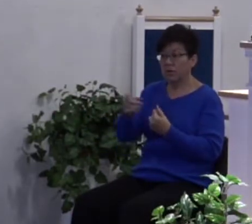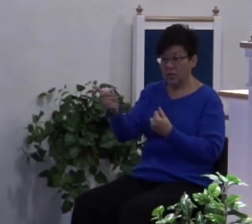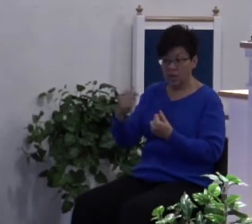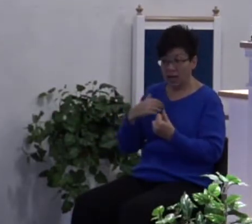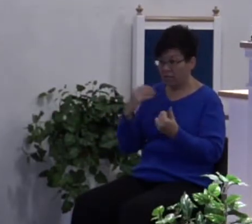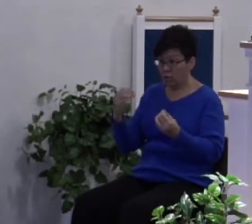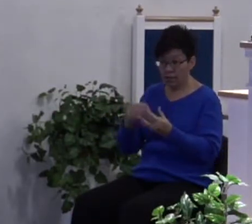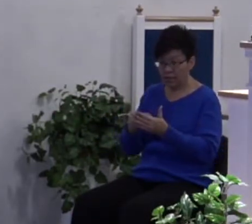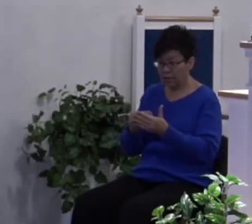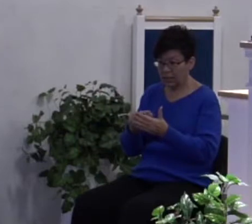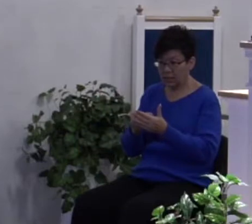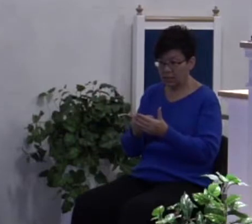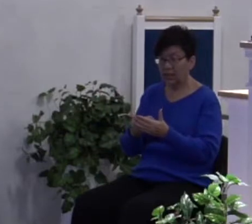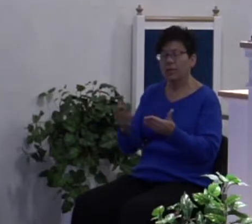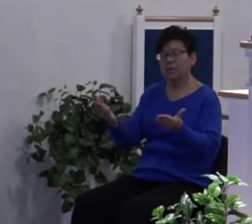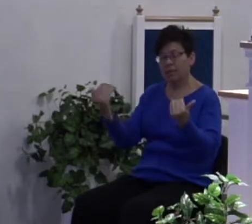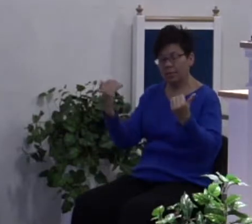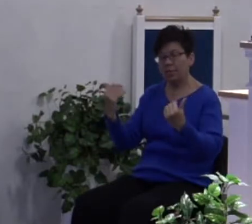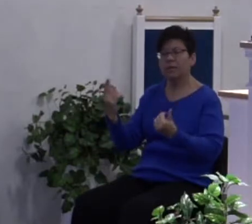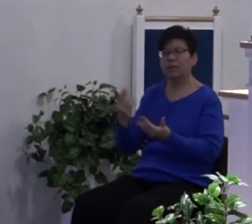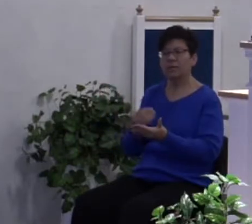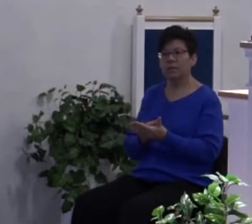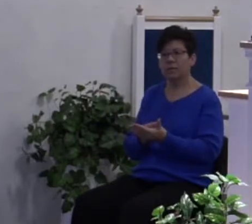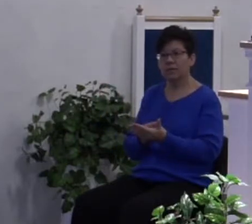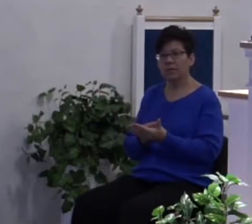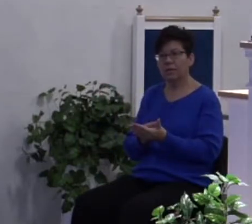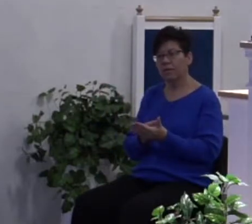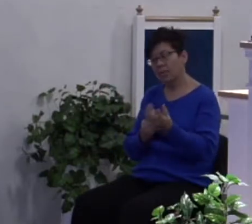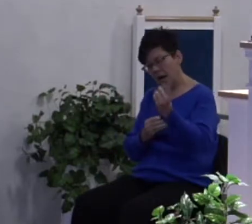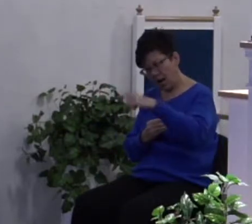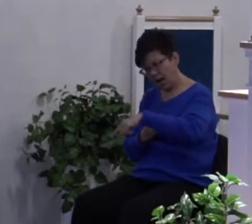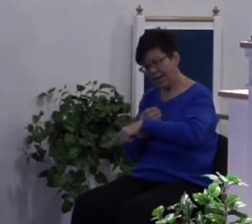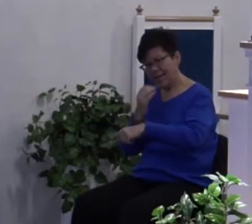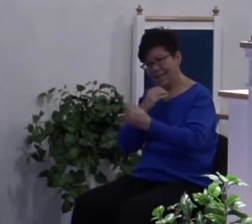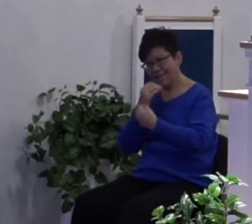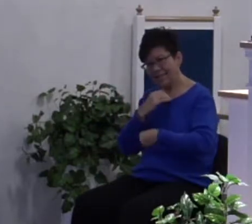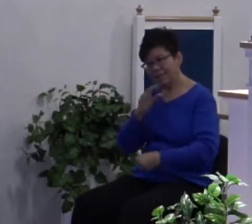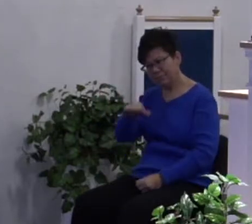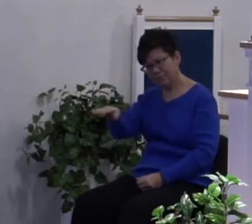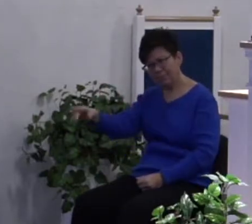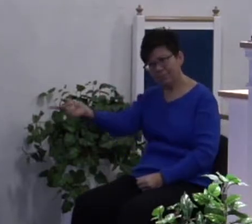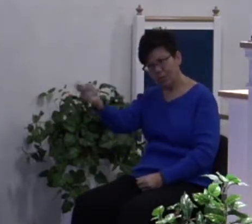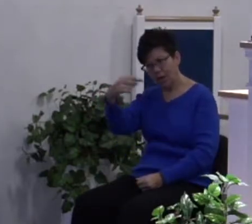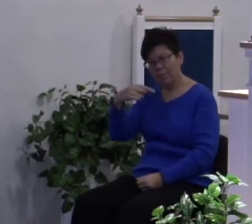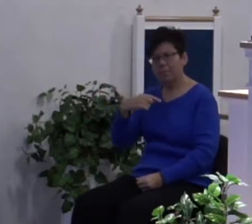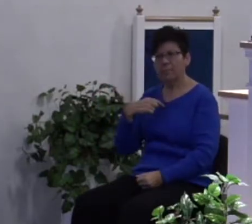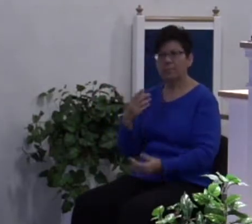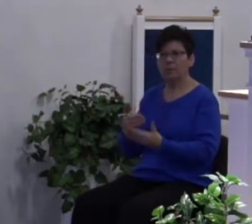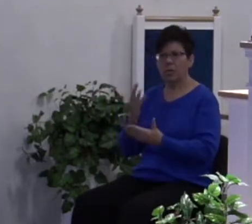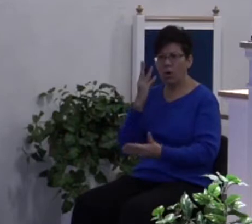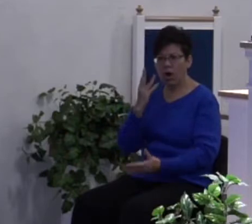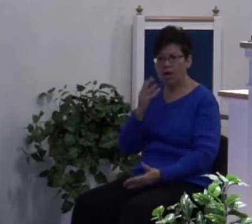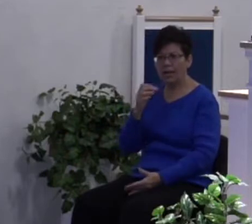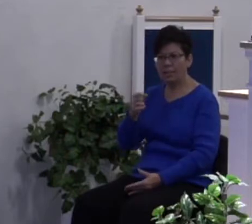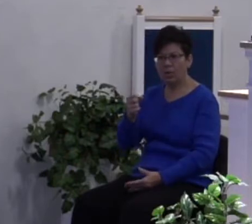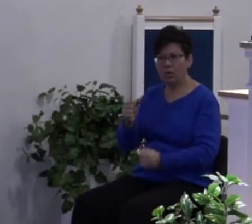money, come ye, buy and eat. Yea, come, buy wine and milk without money